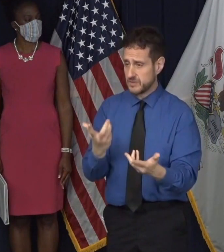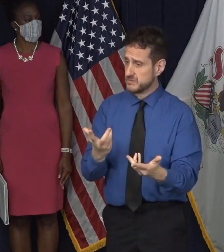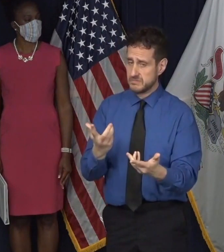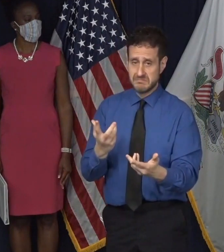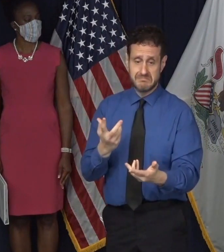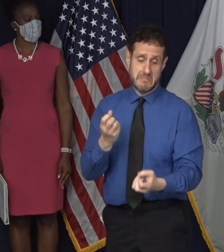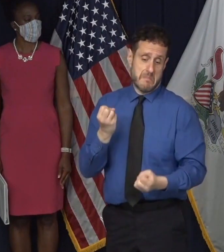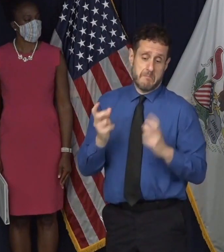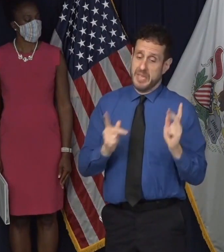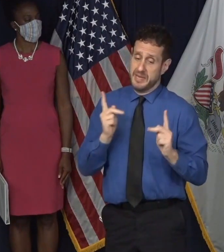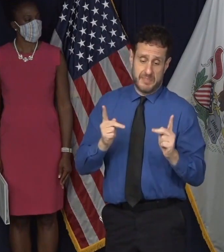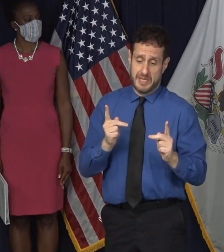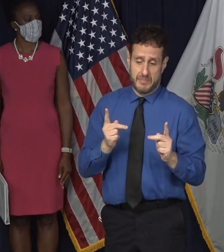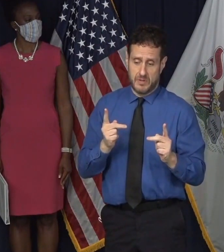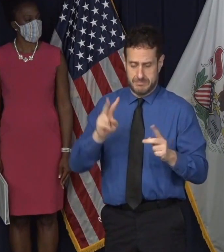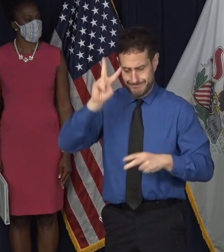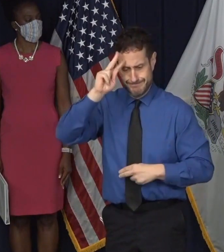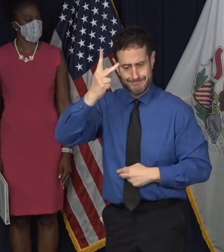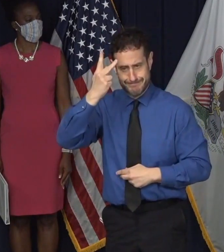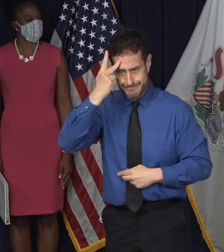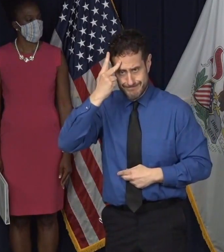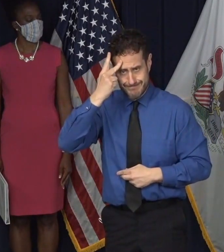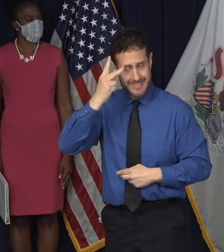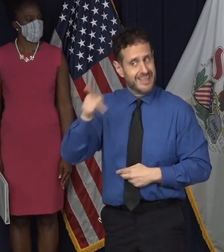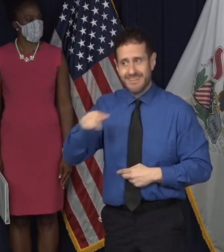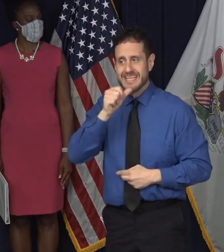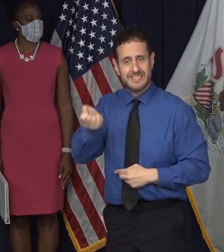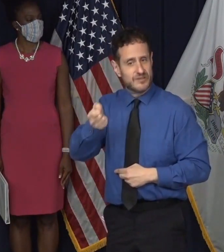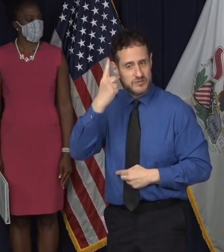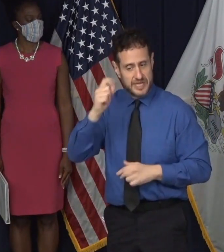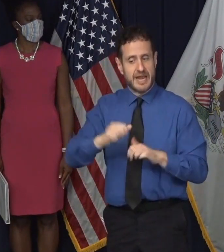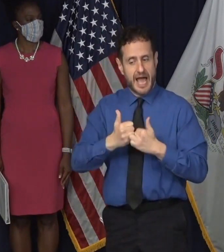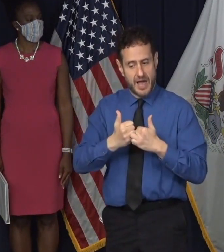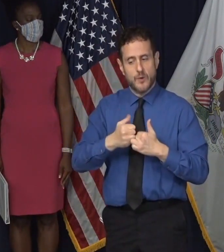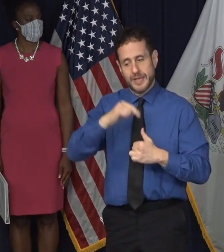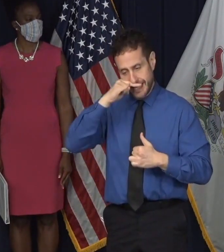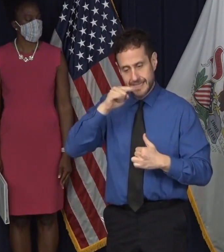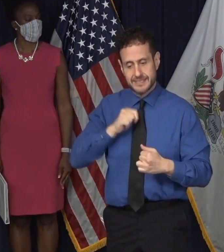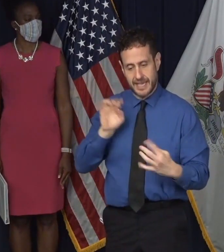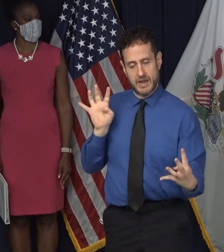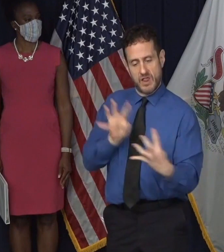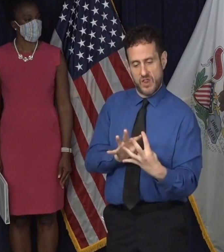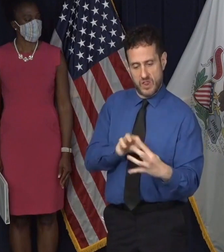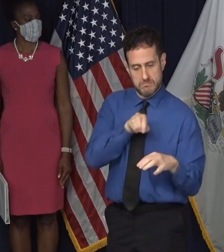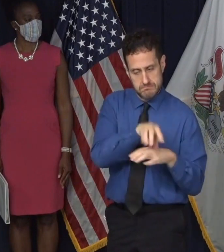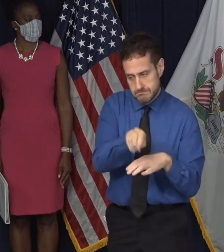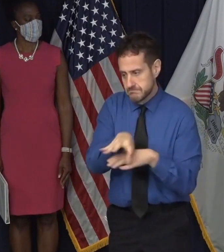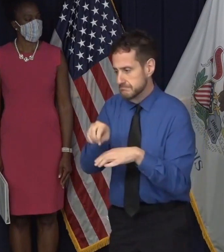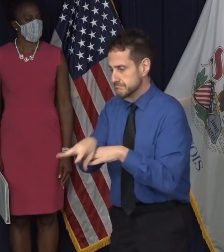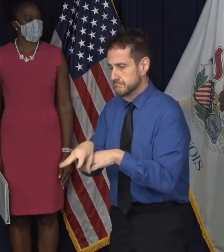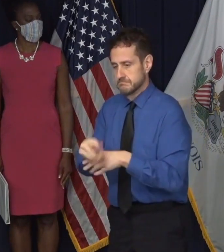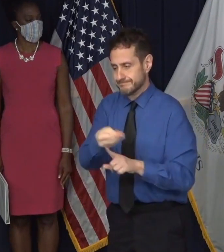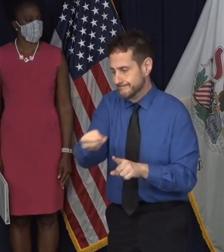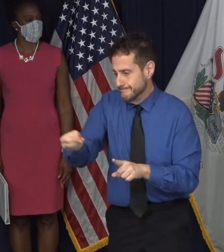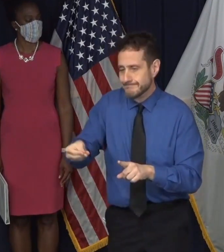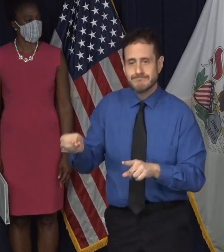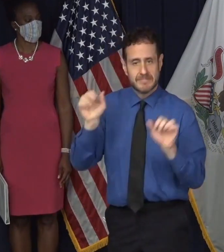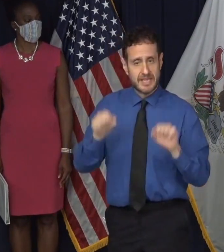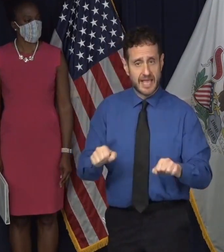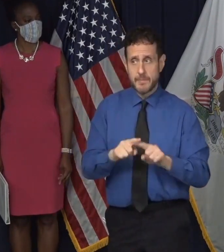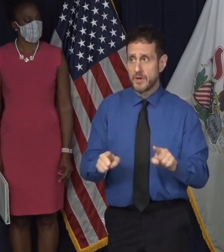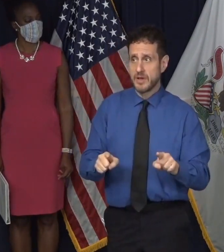an understanding at the beginning of, of what the transmission might be that occurs. Uh, but the fact is that all over the world,